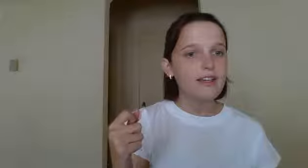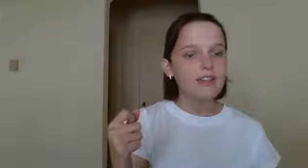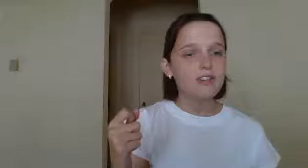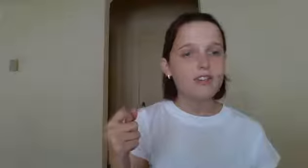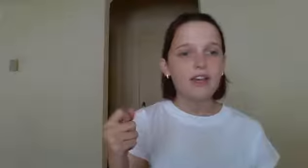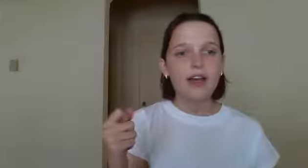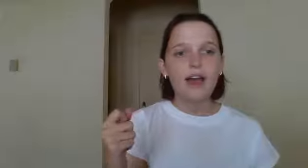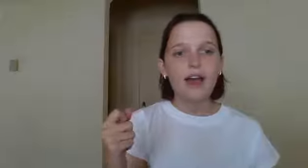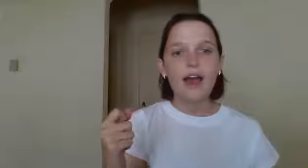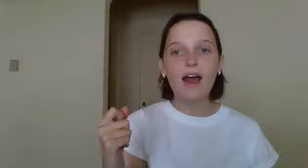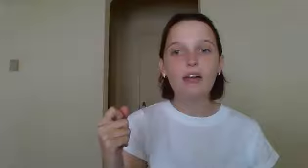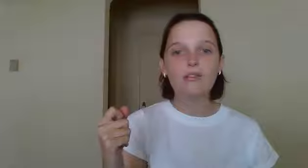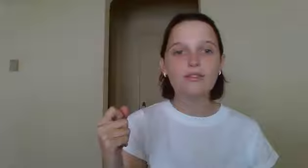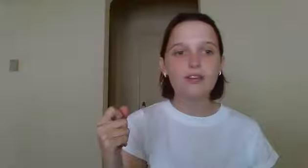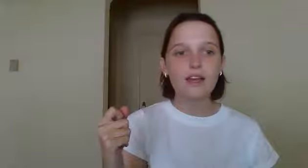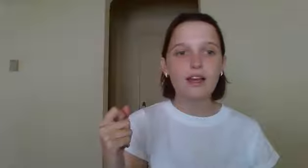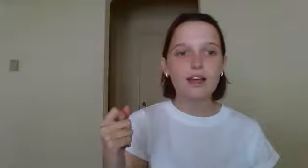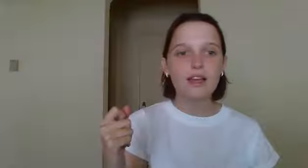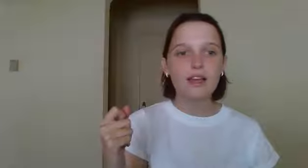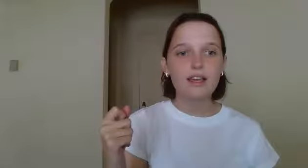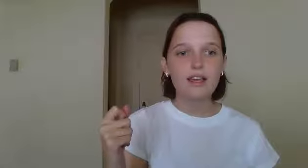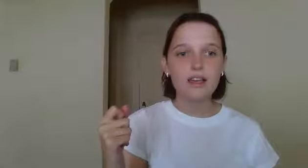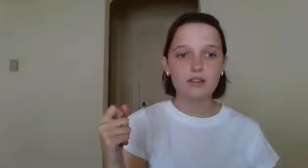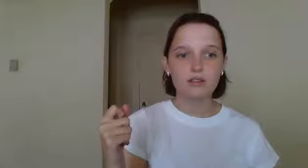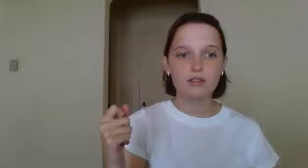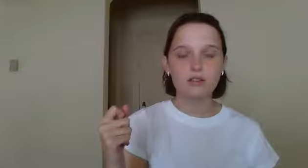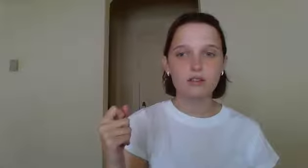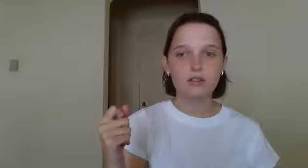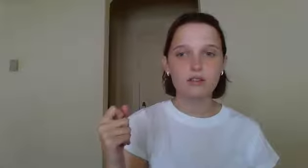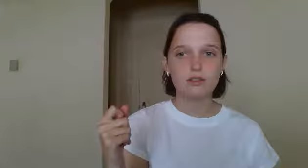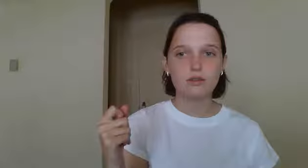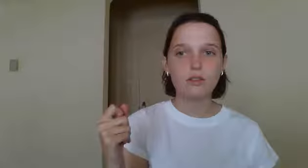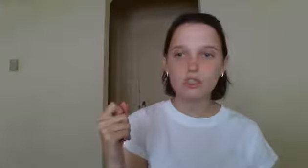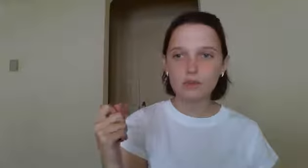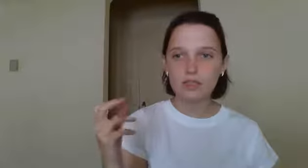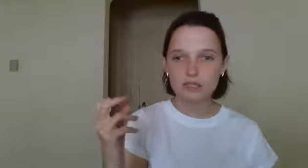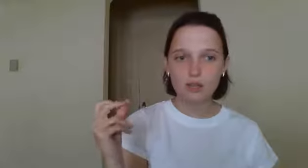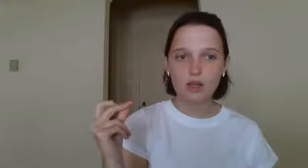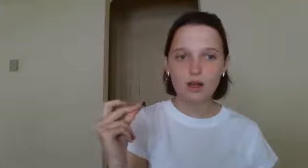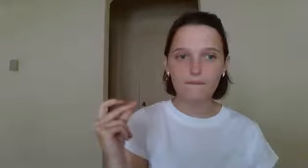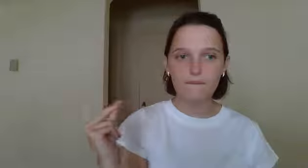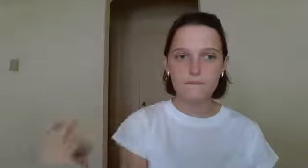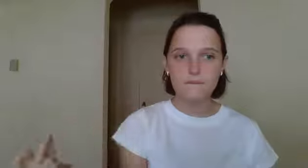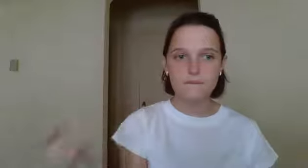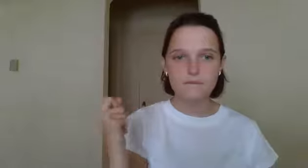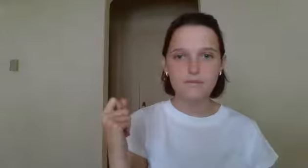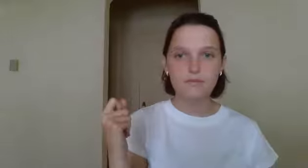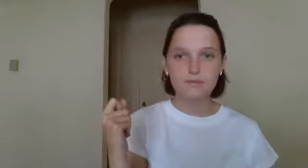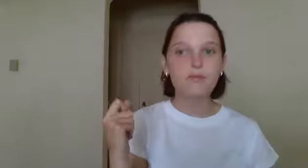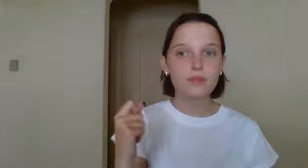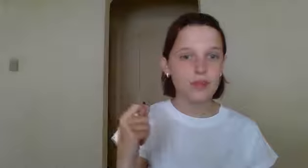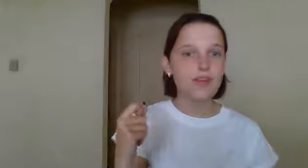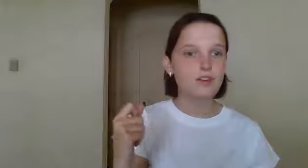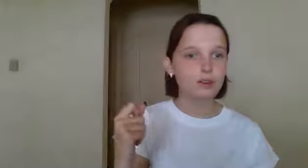Heat. Have. Candle. Which one doesn't belong? Candle.